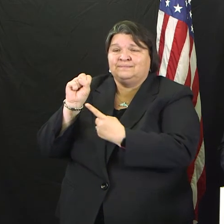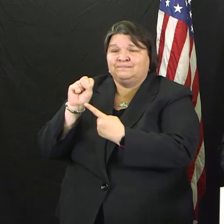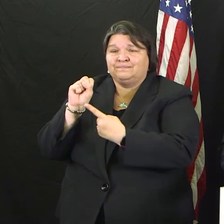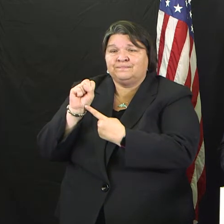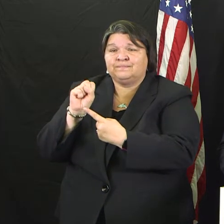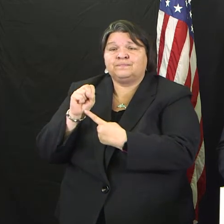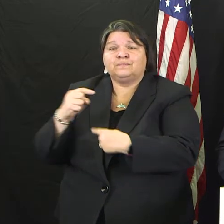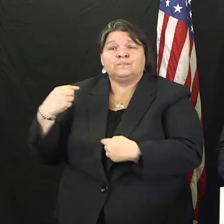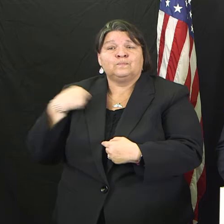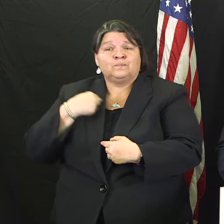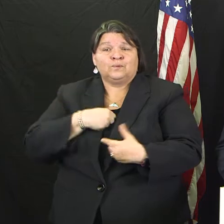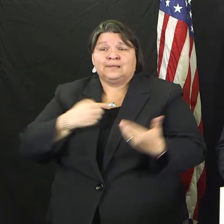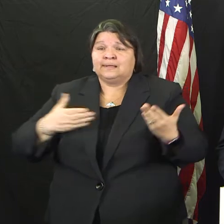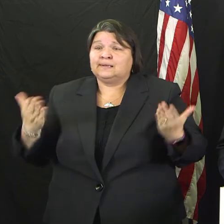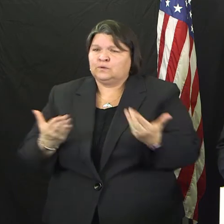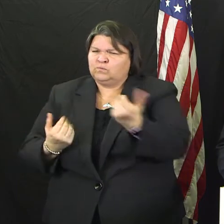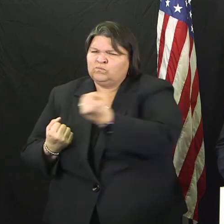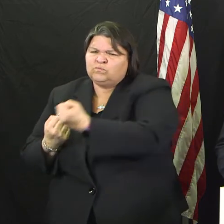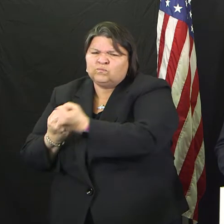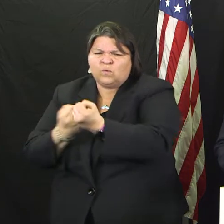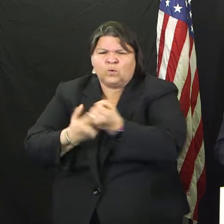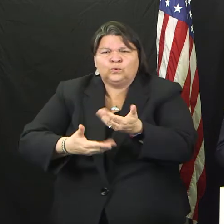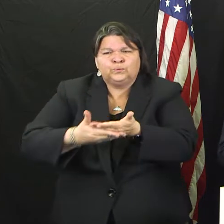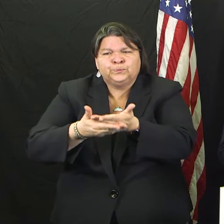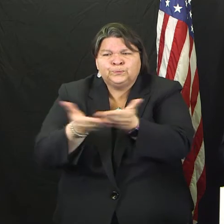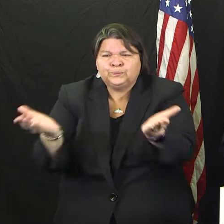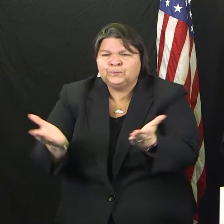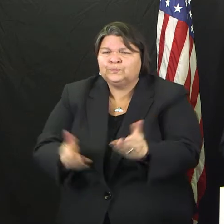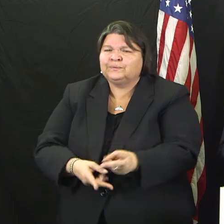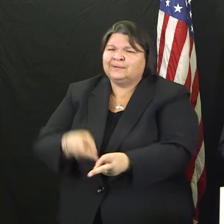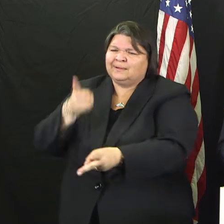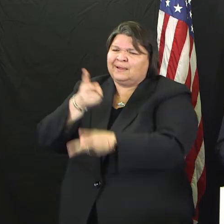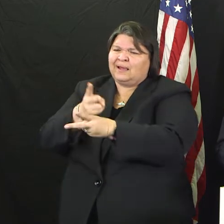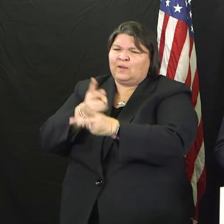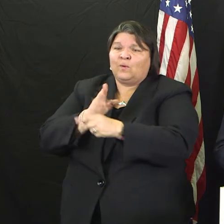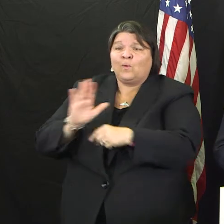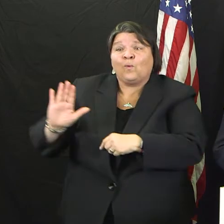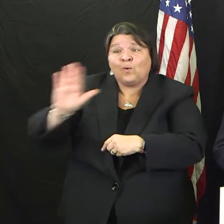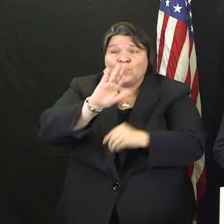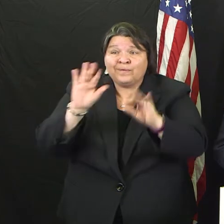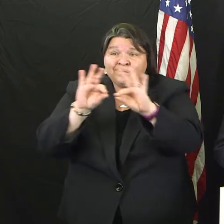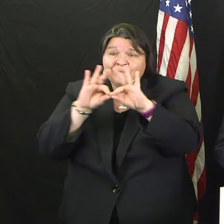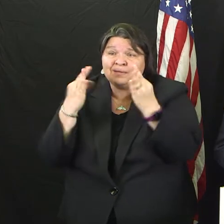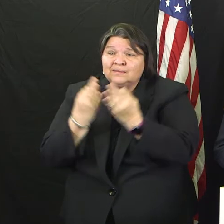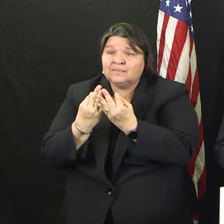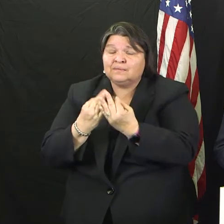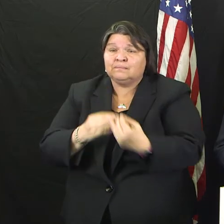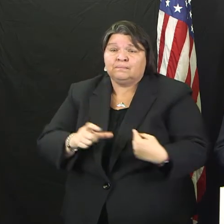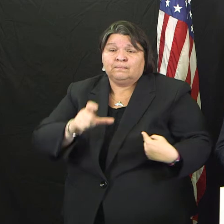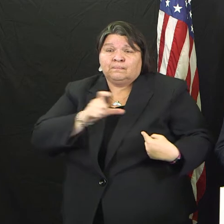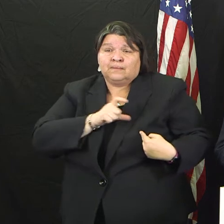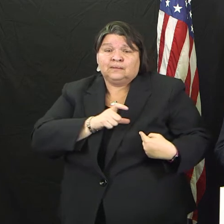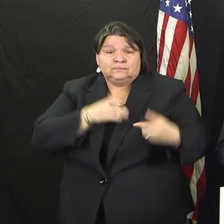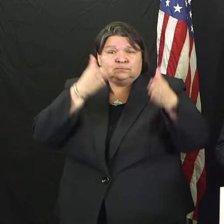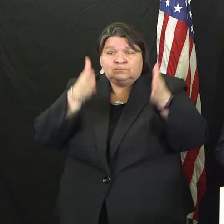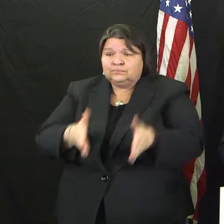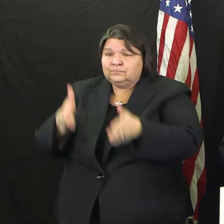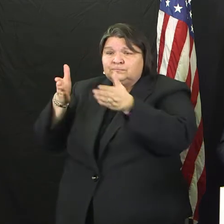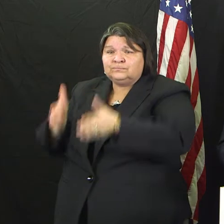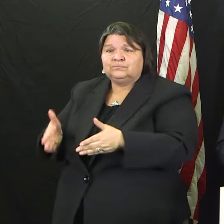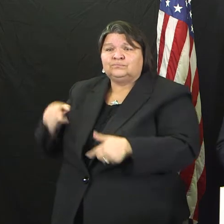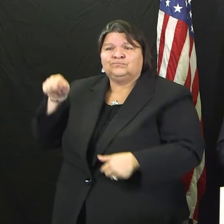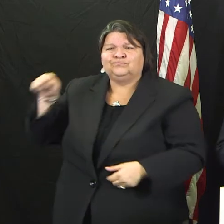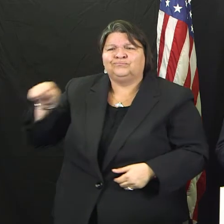We care for you and your family. And we're going to keep our officers out on the streets serving you, doing the thing they